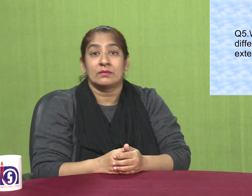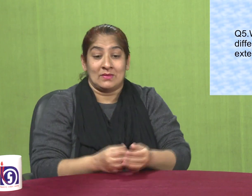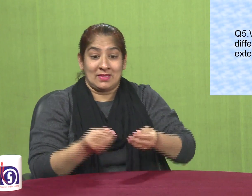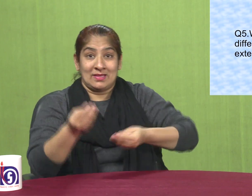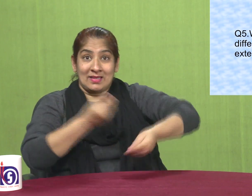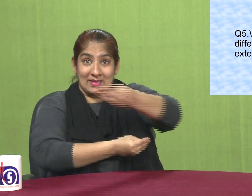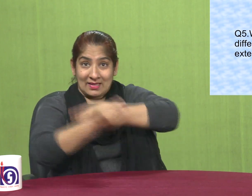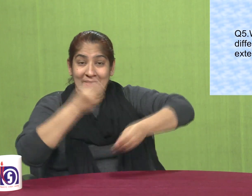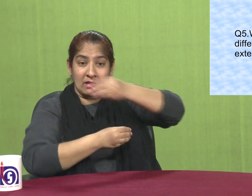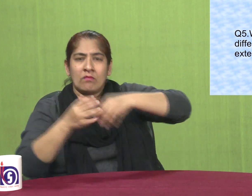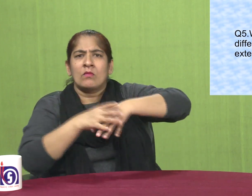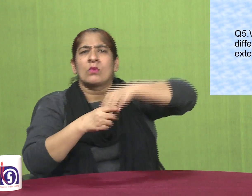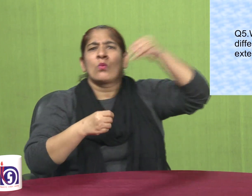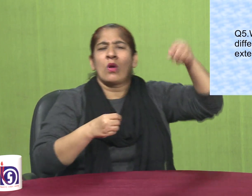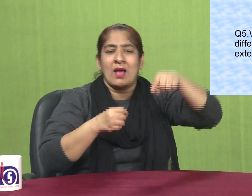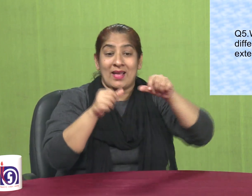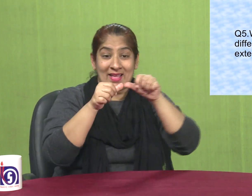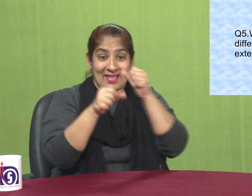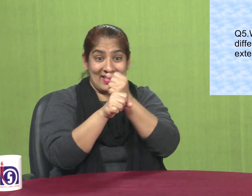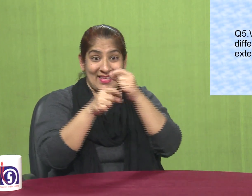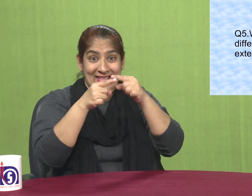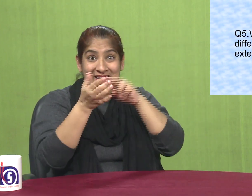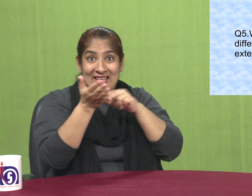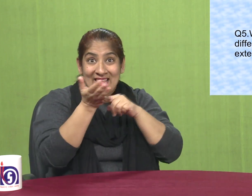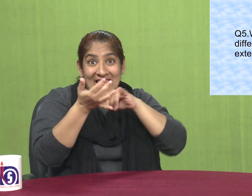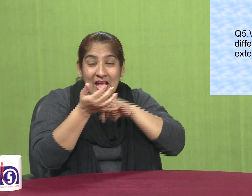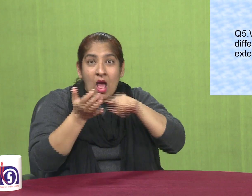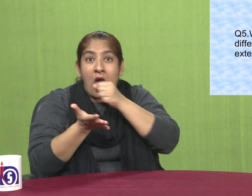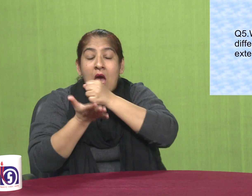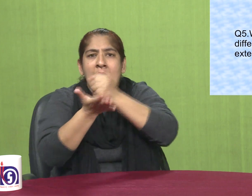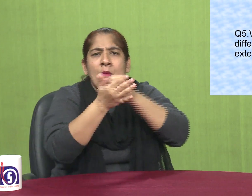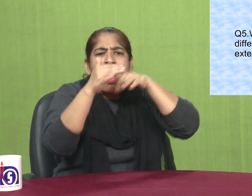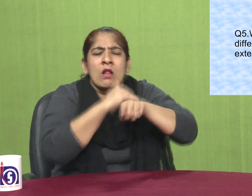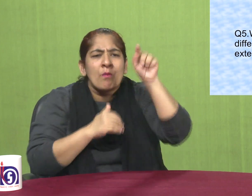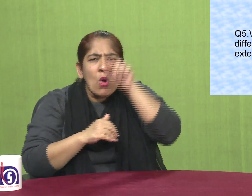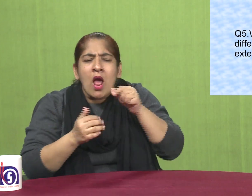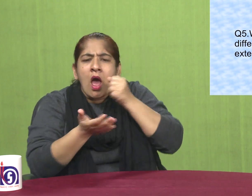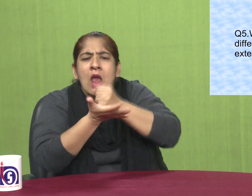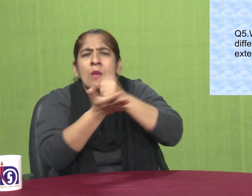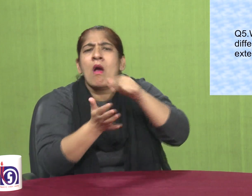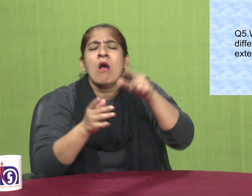who are the different facilitators of external trade